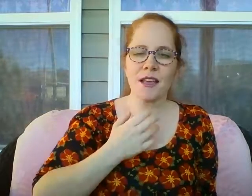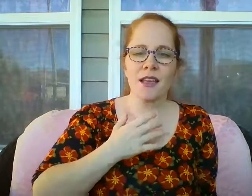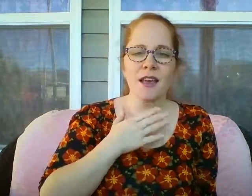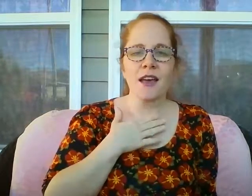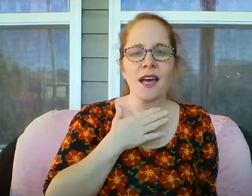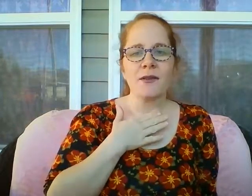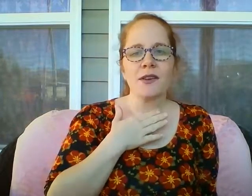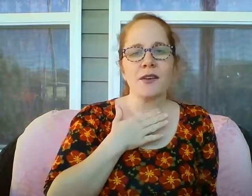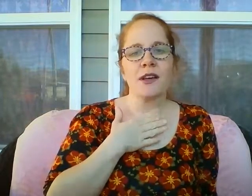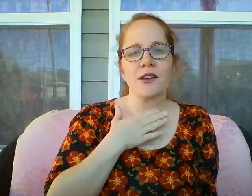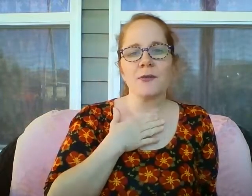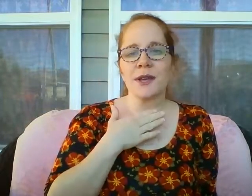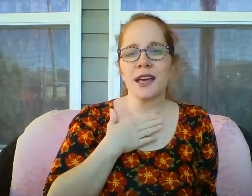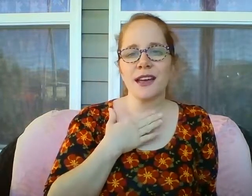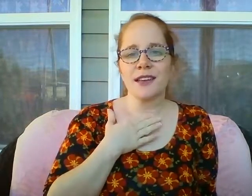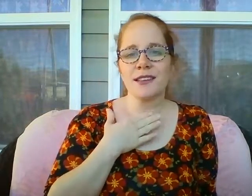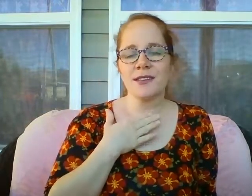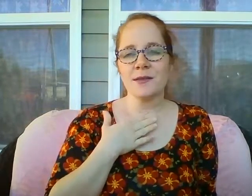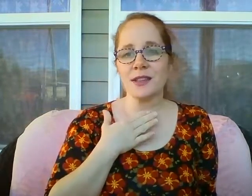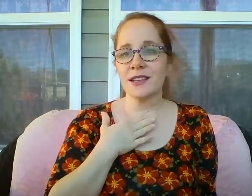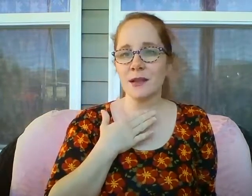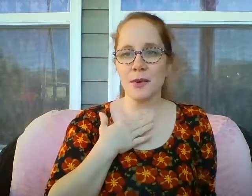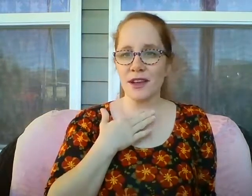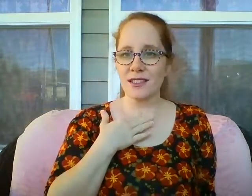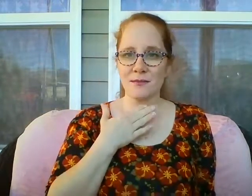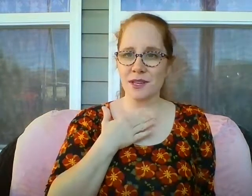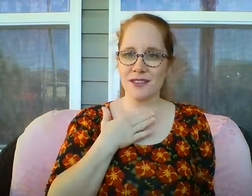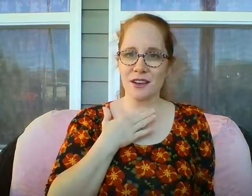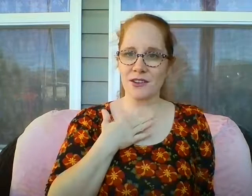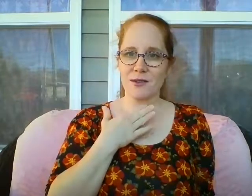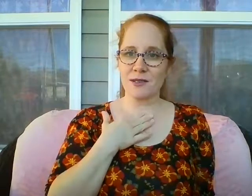I will no longer be held within the bonds of my sorrows.